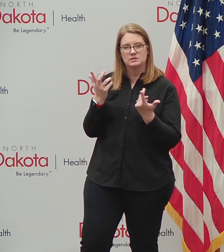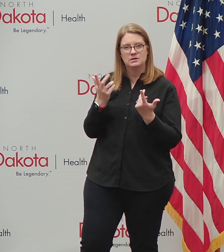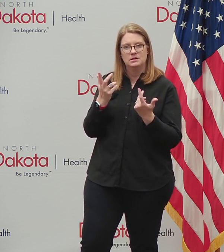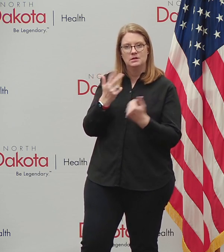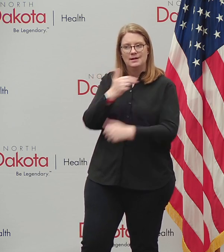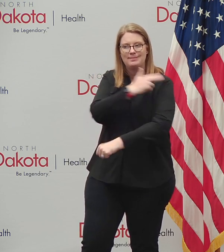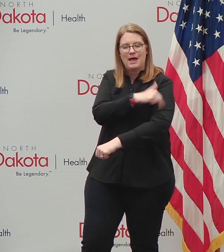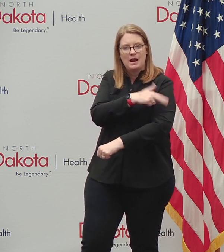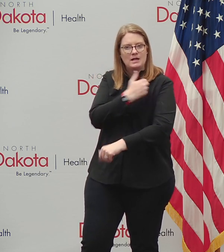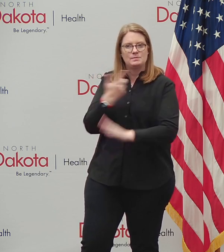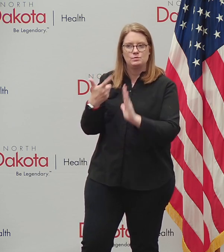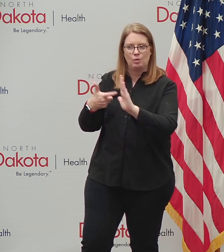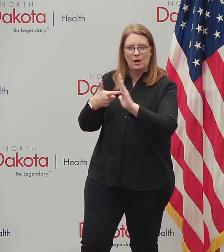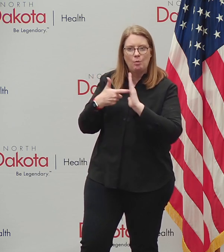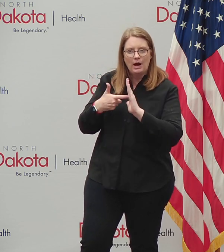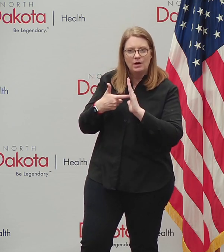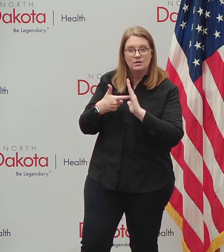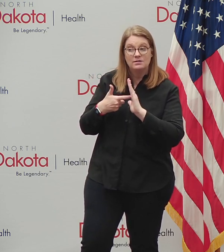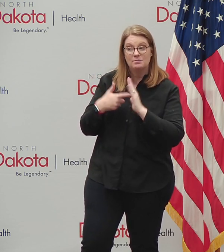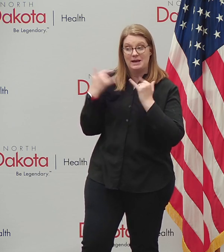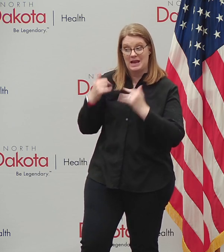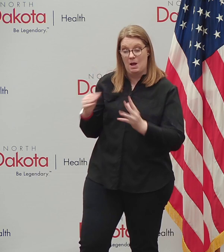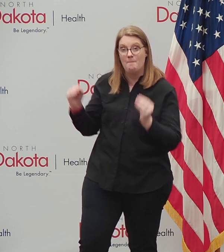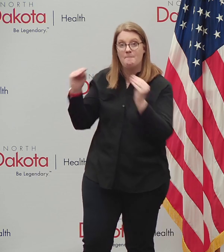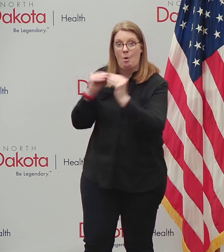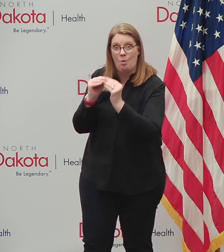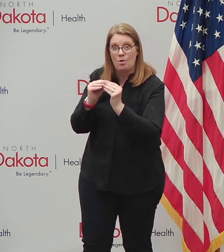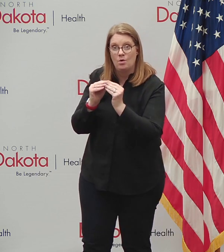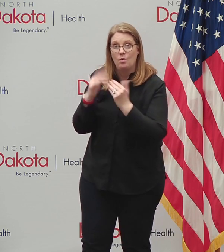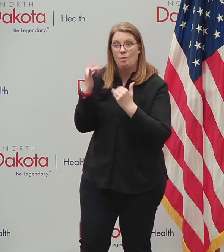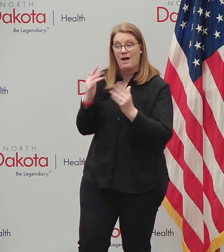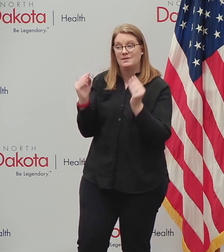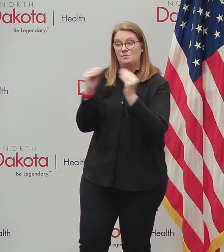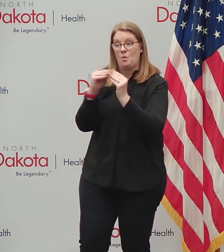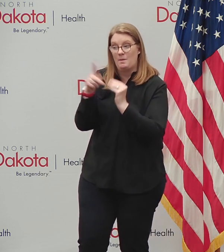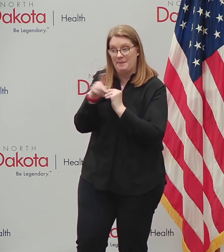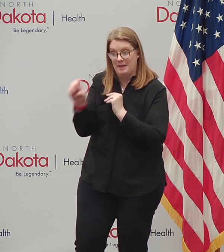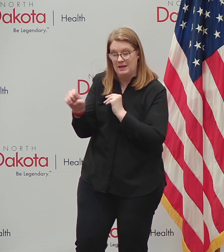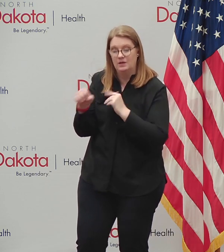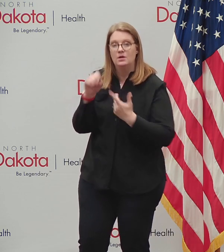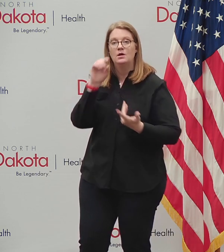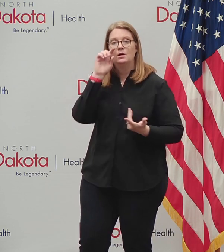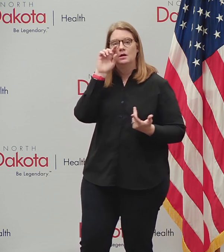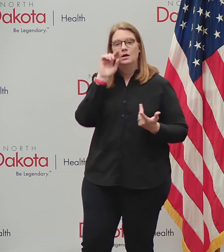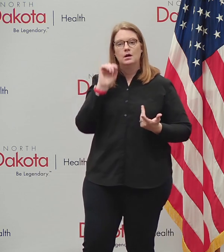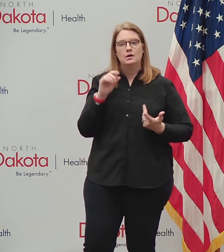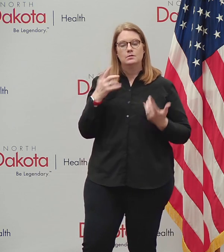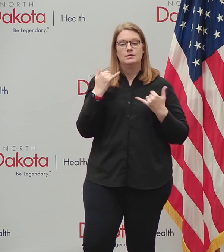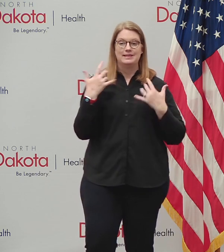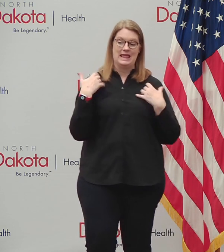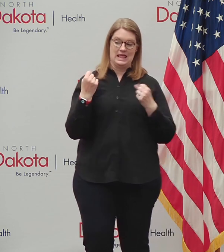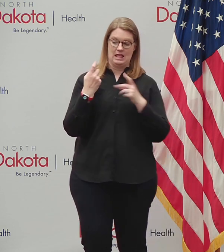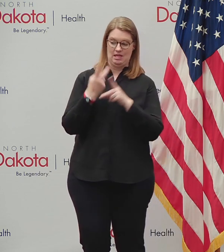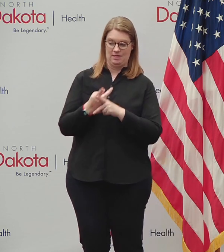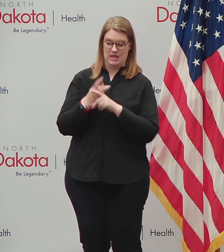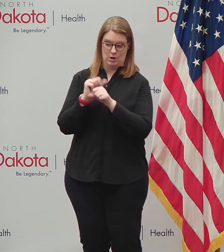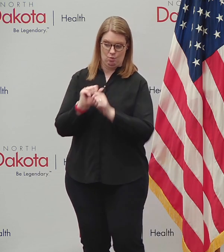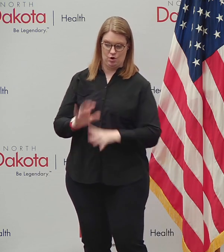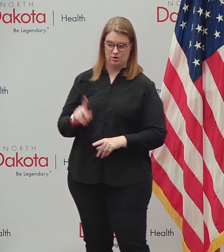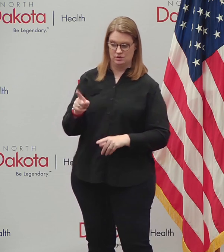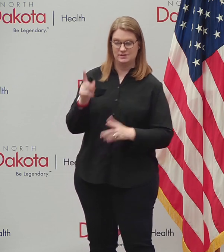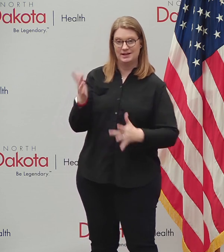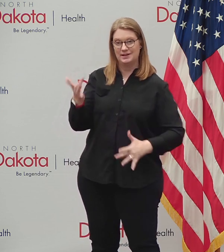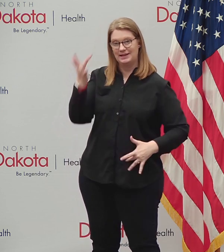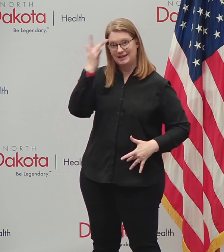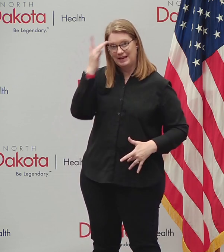hospitals have always done, only doing more of it because of more PPE and more stuff. Where those, where the healthcare workers are getting infected